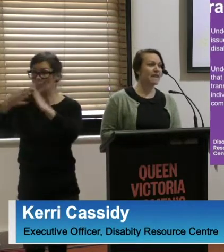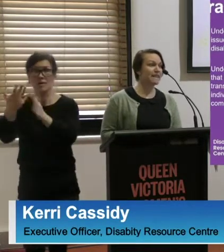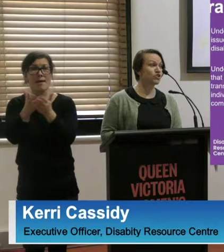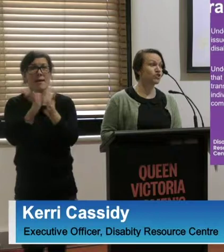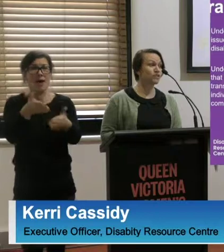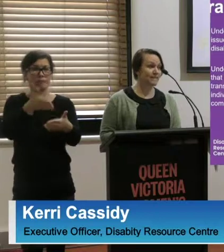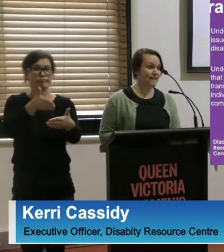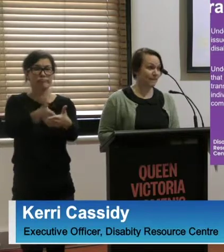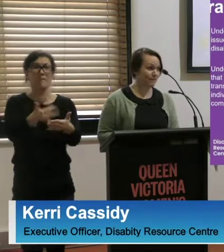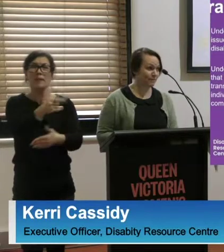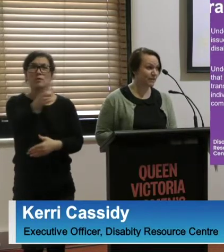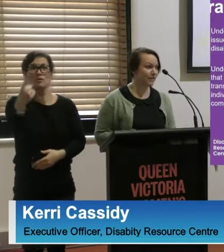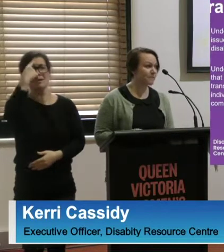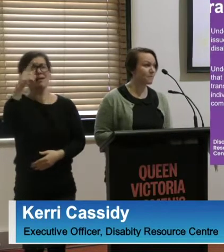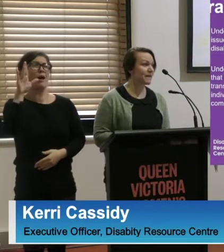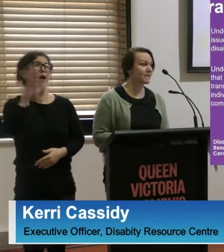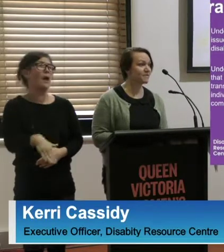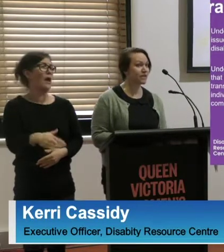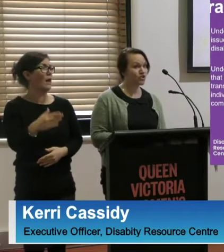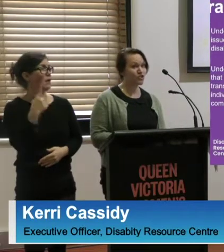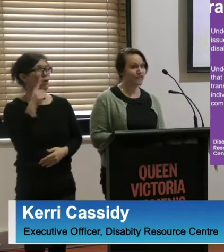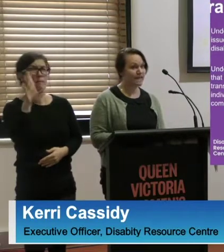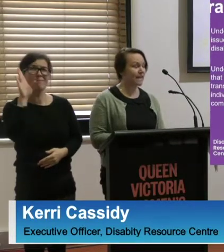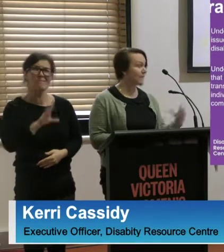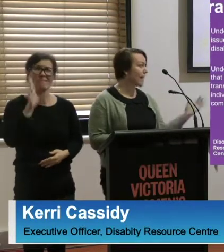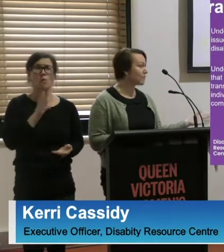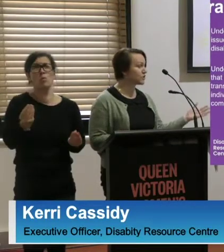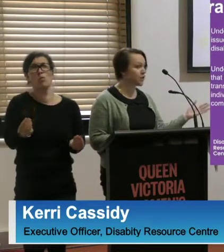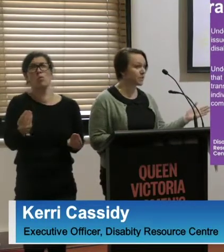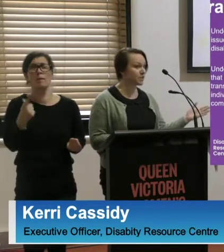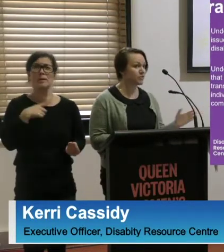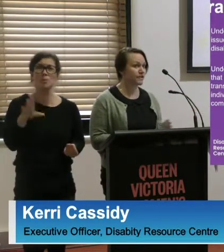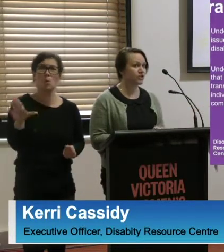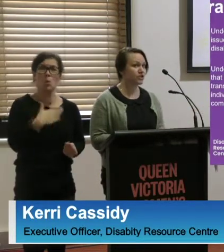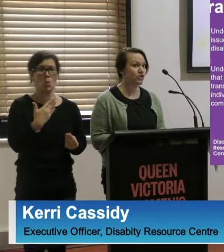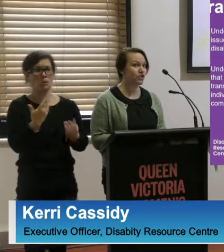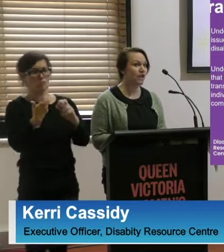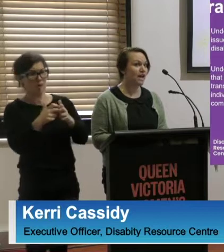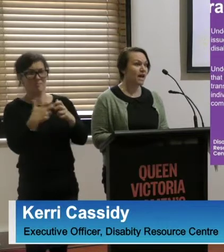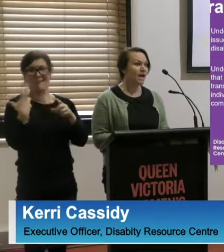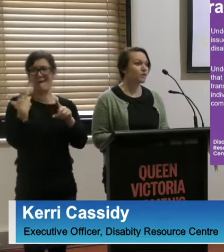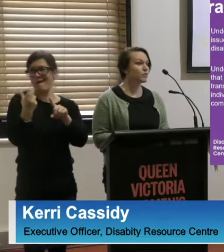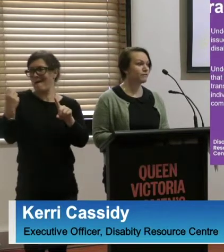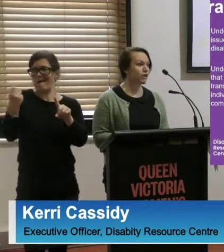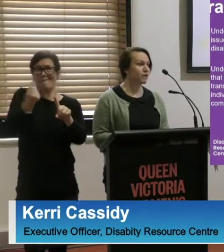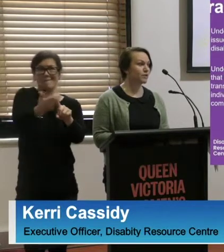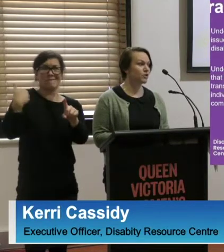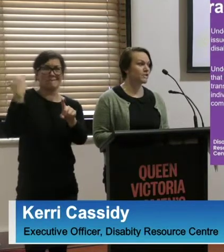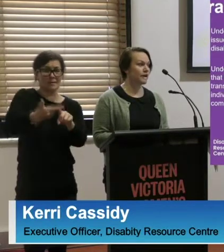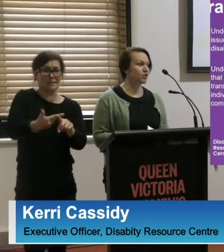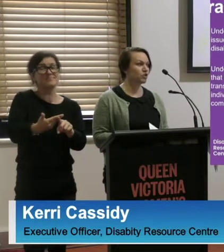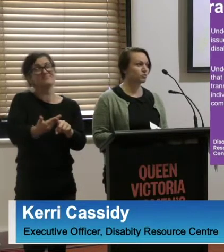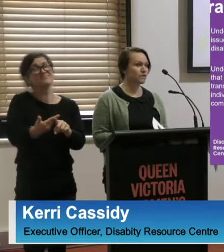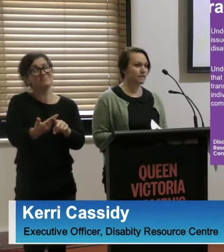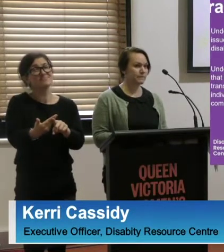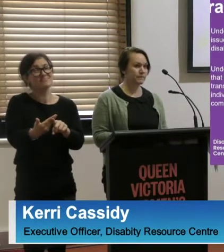have nothing new to say because many of the issues that Catherine is going to present to you, you will have heard no